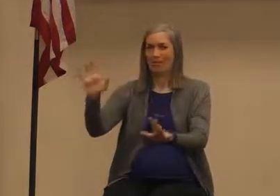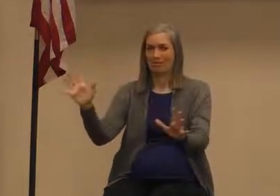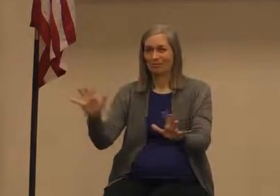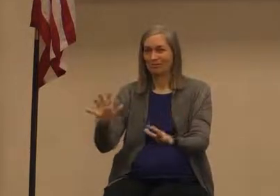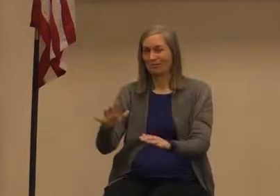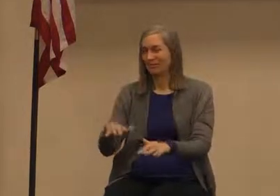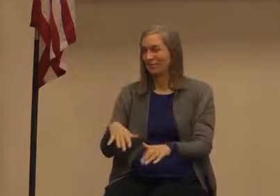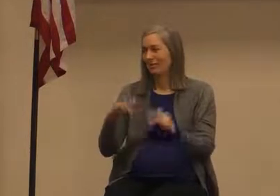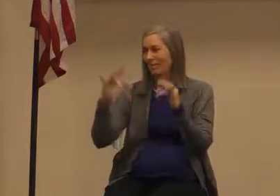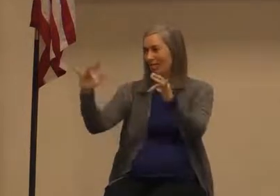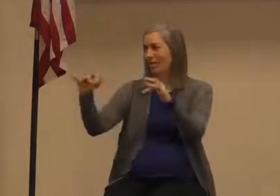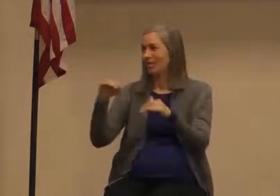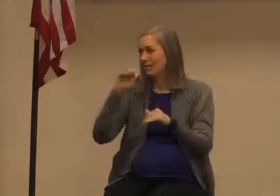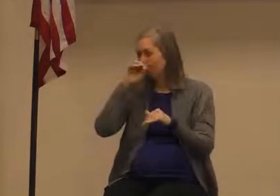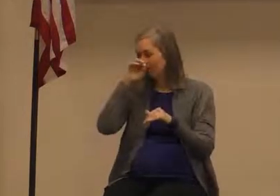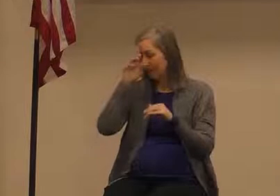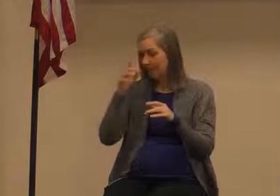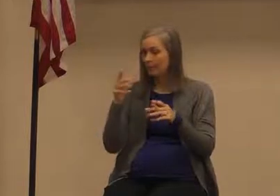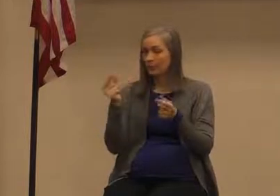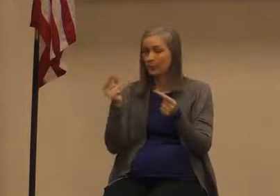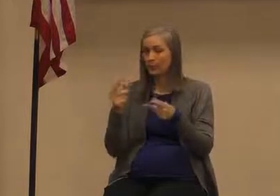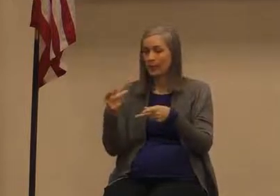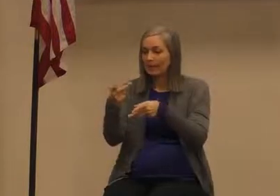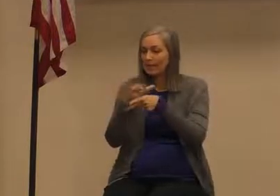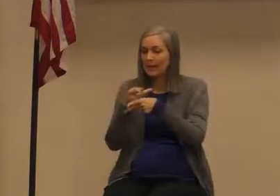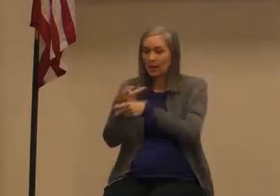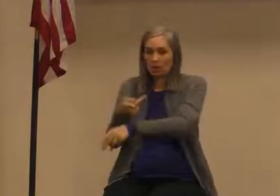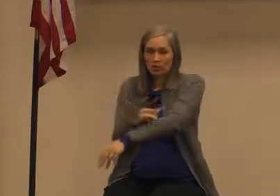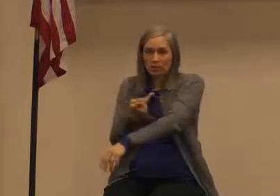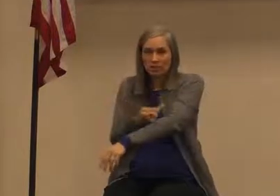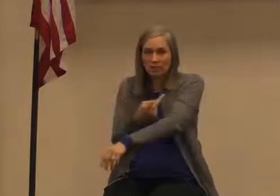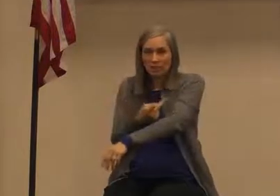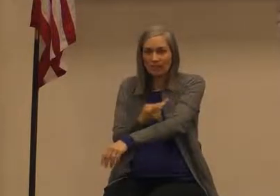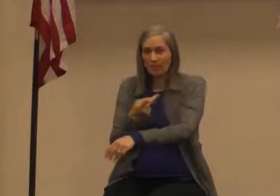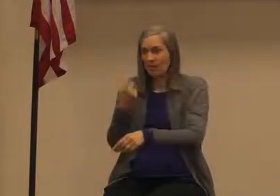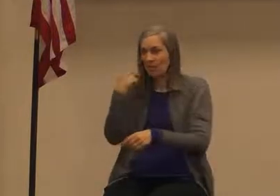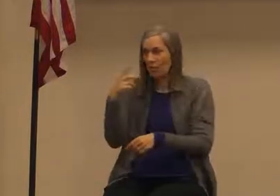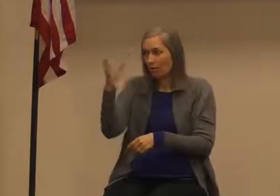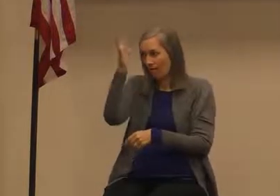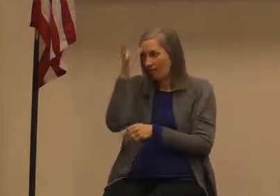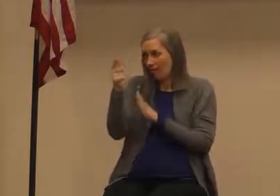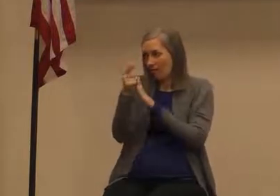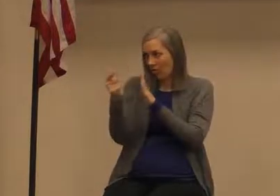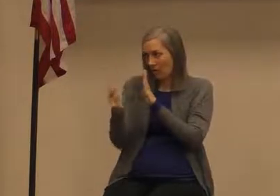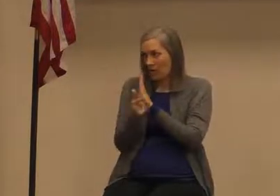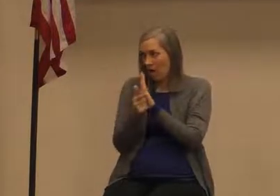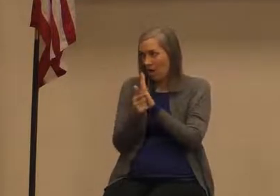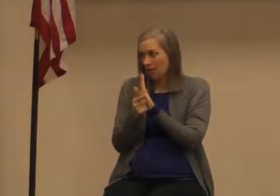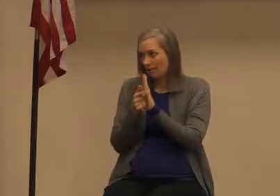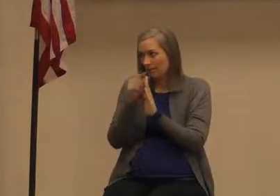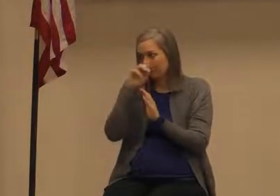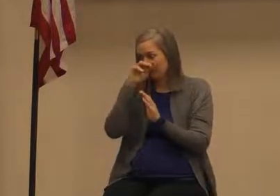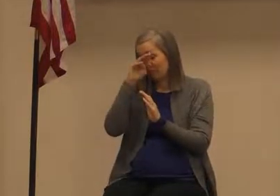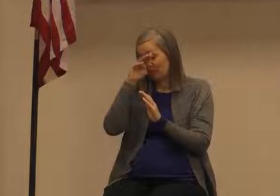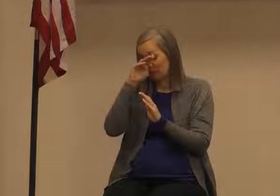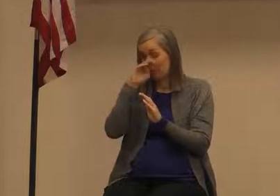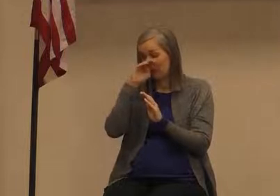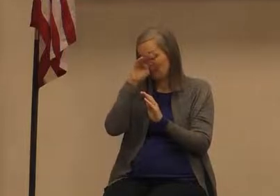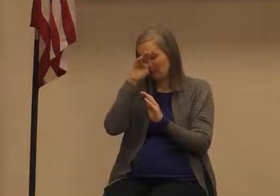of Jethro his father-in-law okay he's working for his father-in-law in the middle of nowhere not surrounded by people but look at what happens in chapter 3